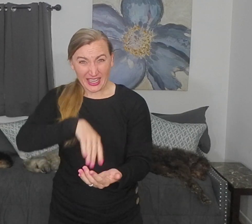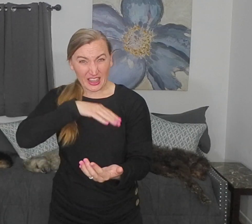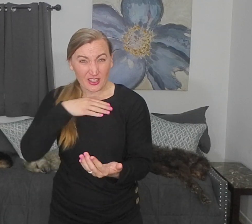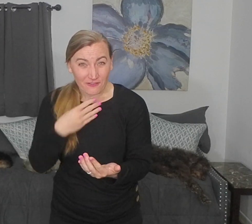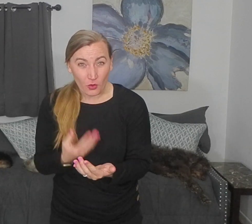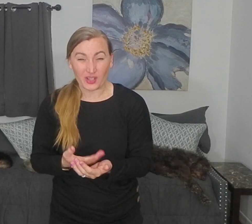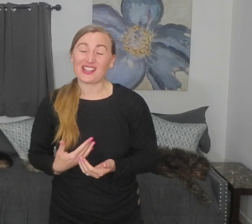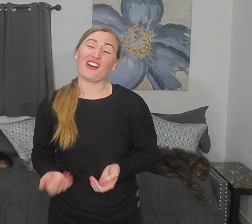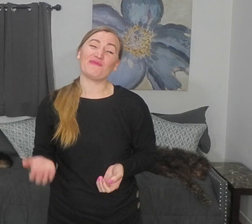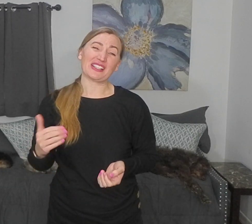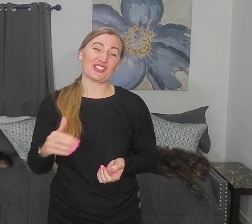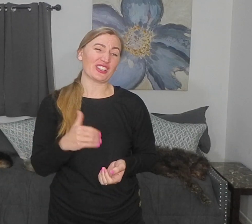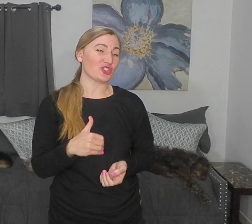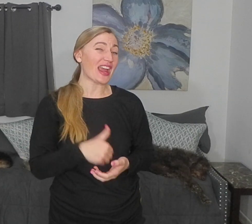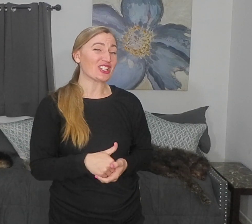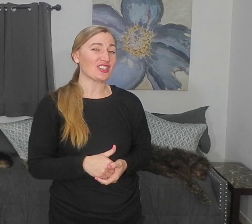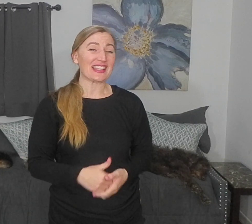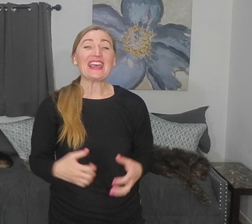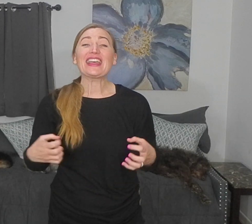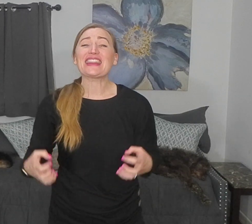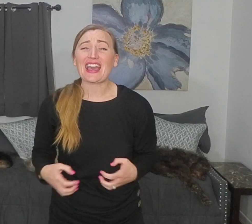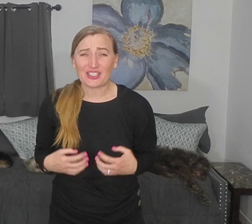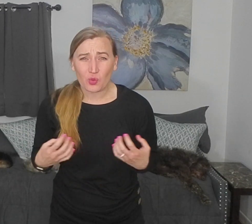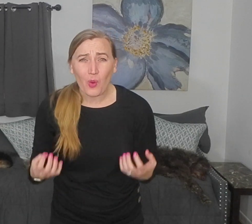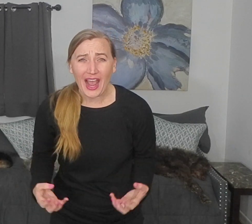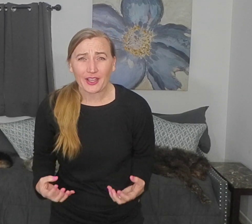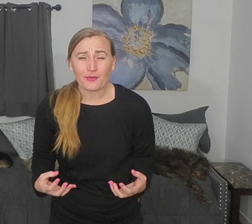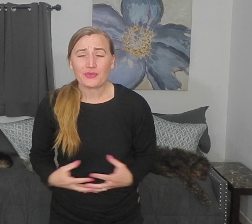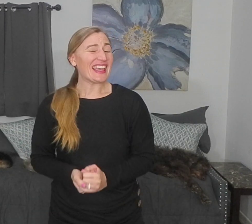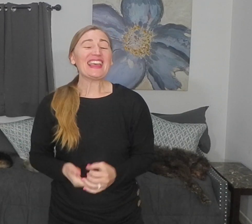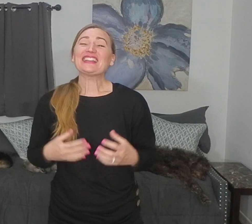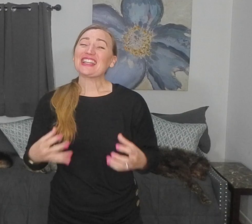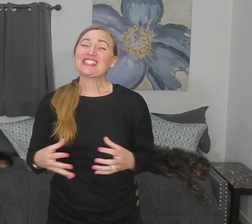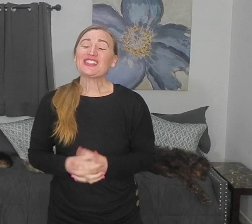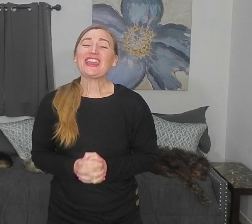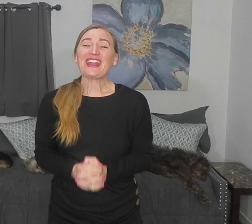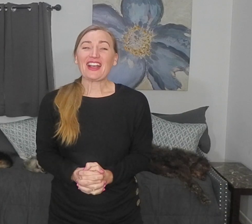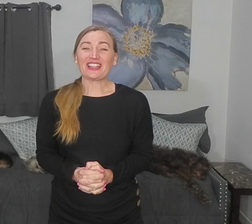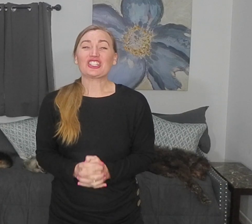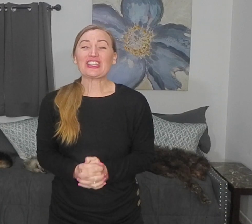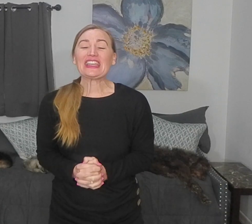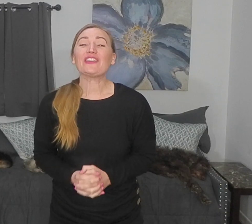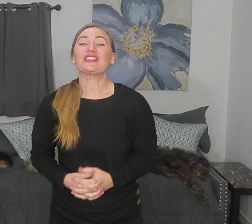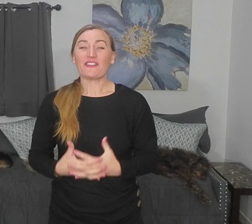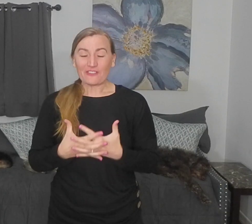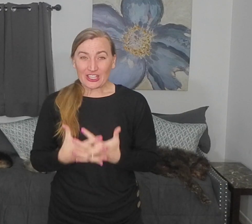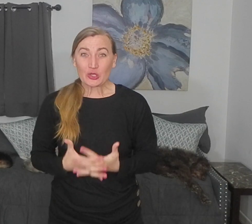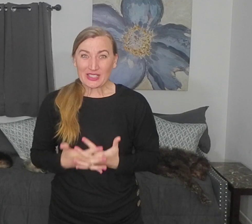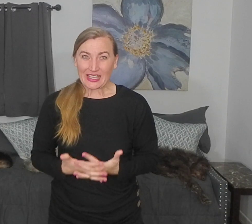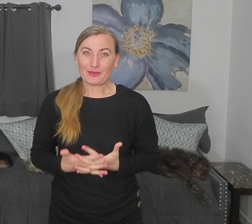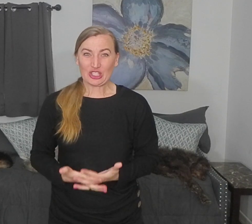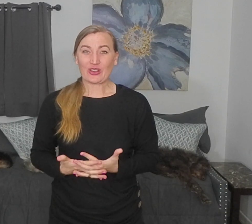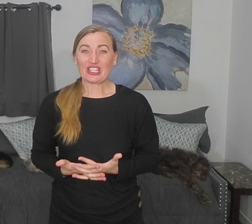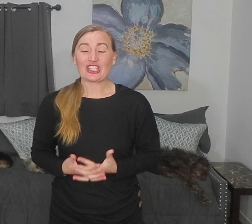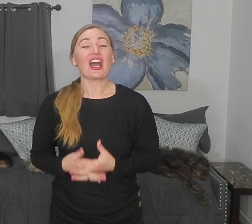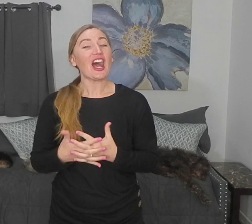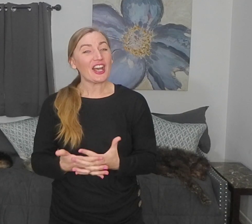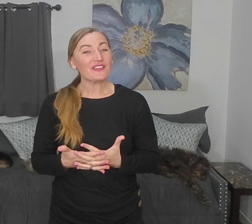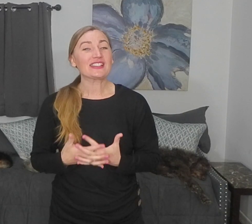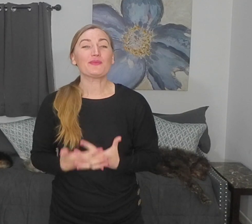and the force of muscle contractions. That is why. Let's look at Ellie as she can give us a visual demonstration of some